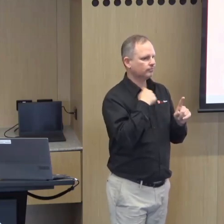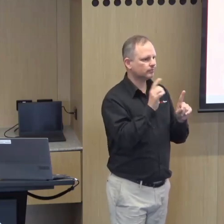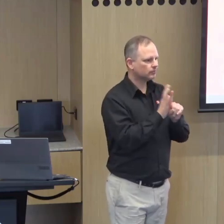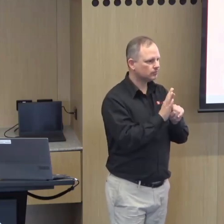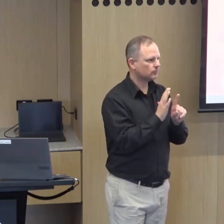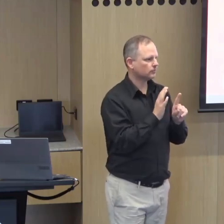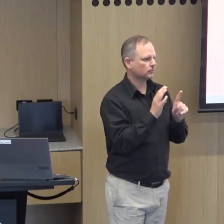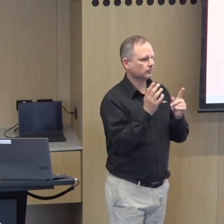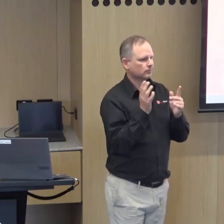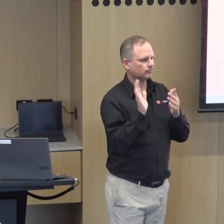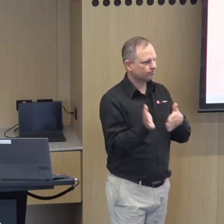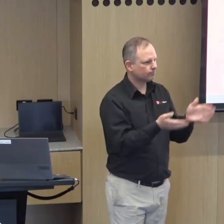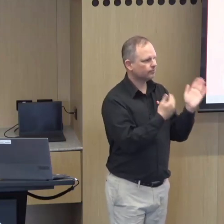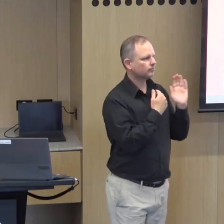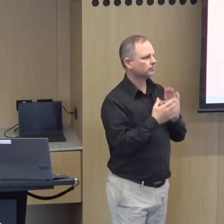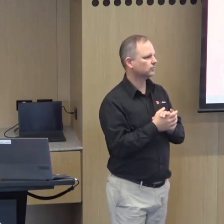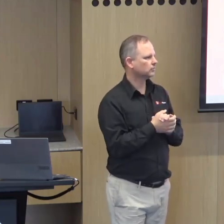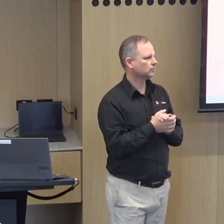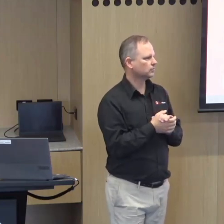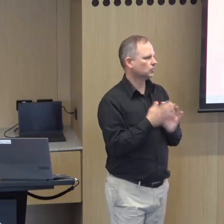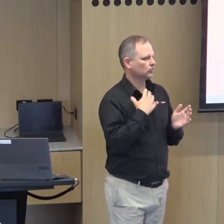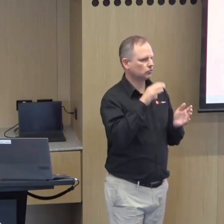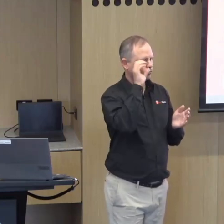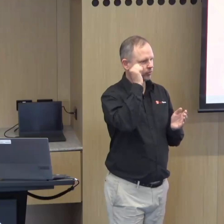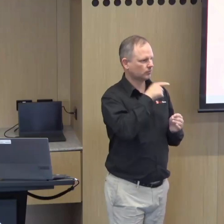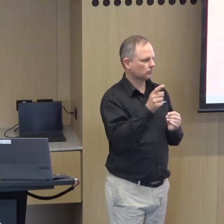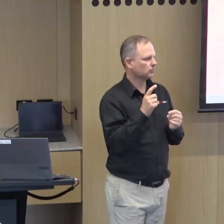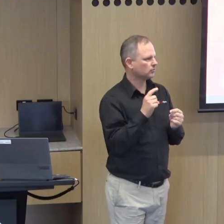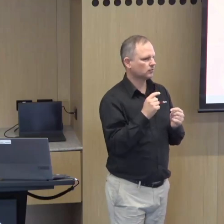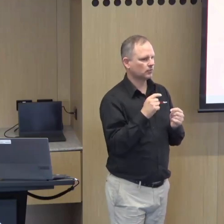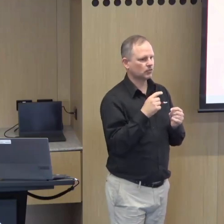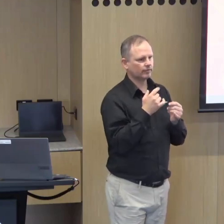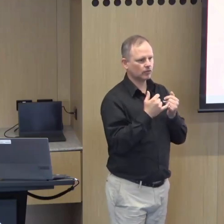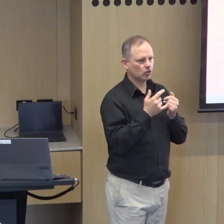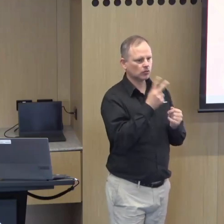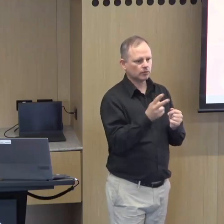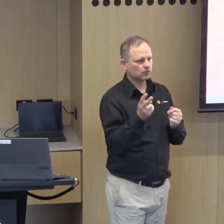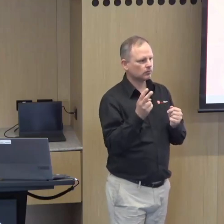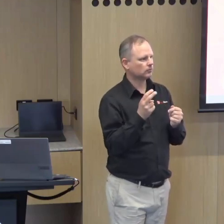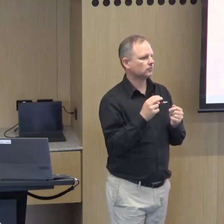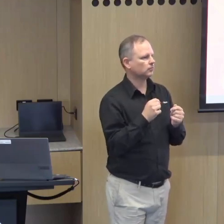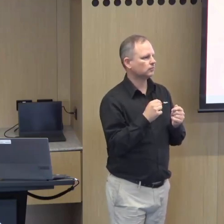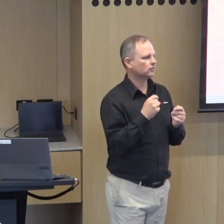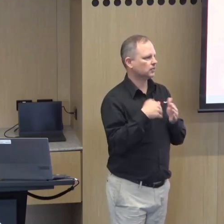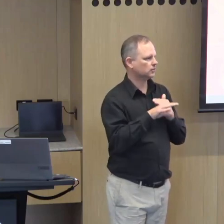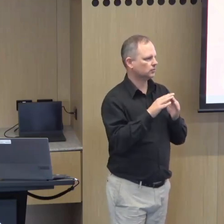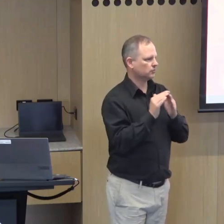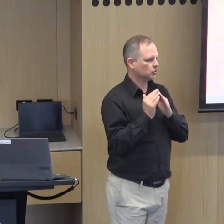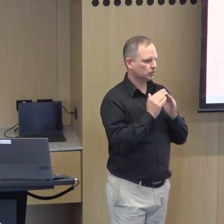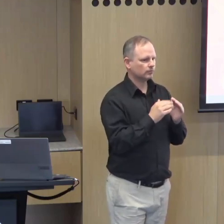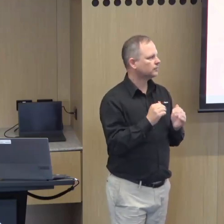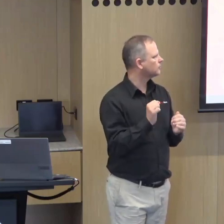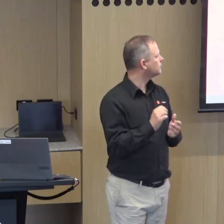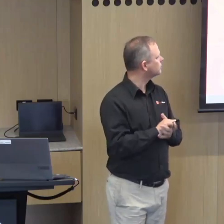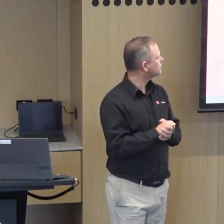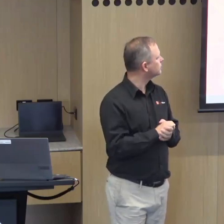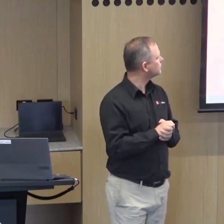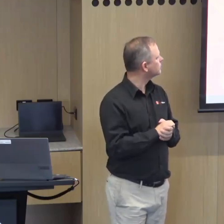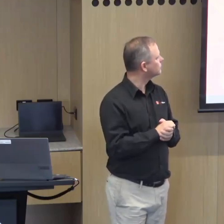and who did experience mental health in their lives. And I'd like to just acknowledge the names